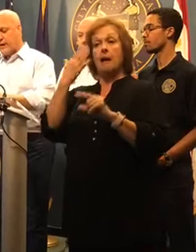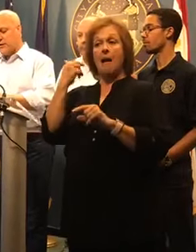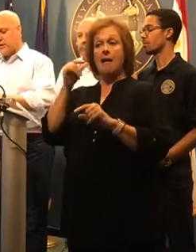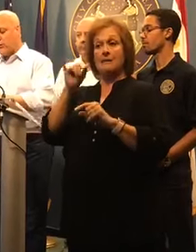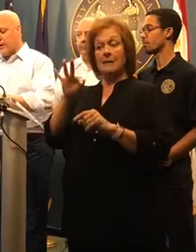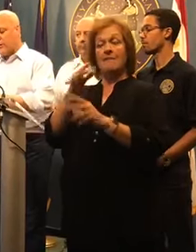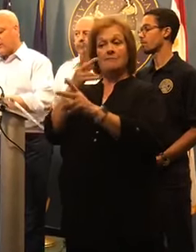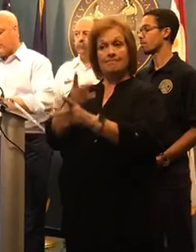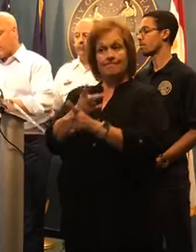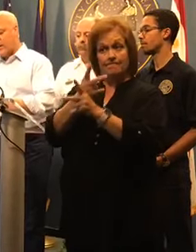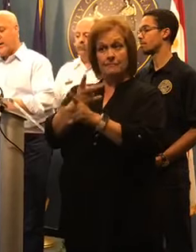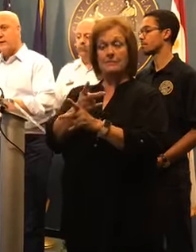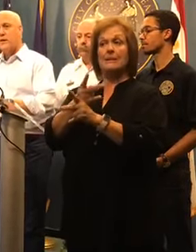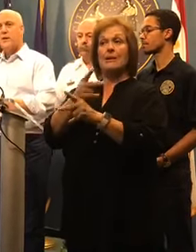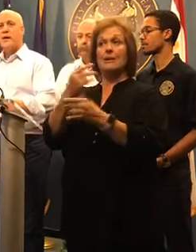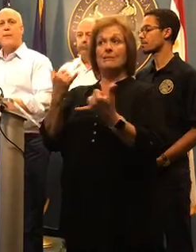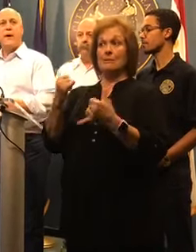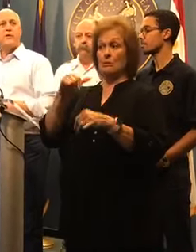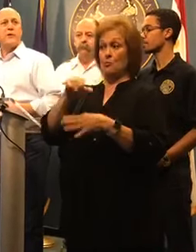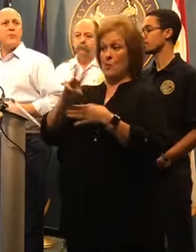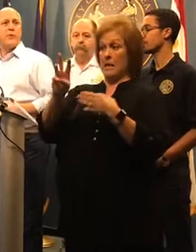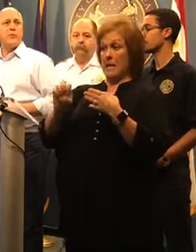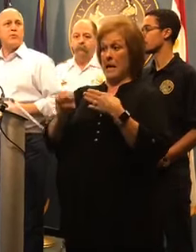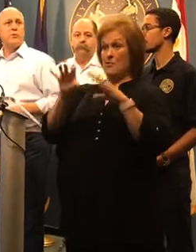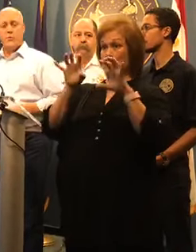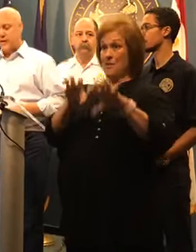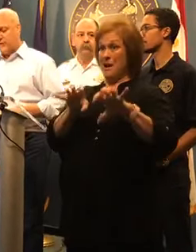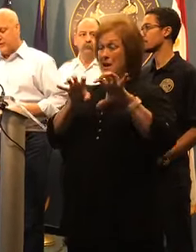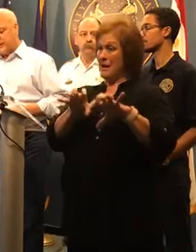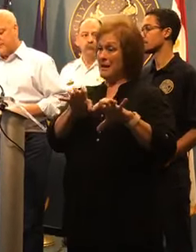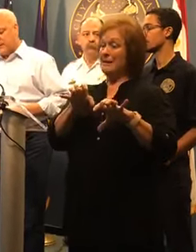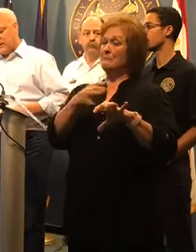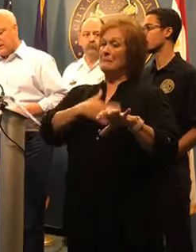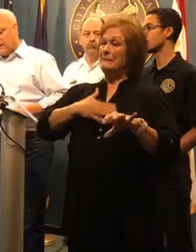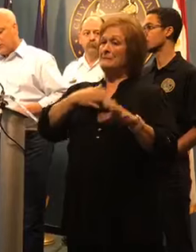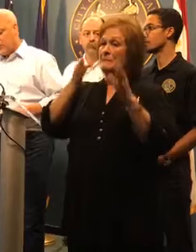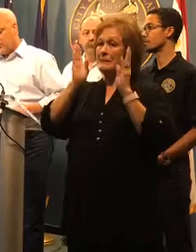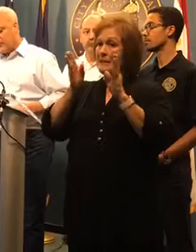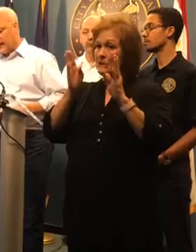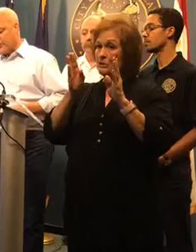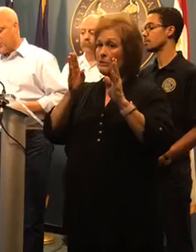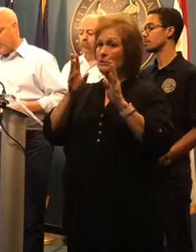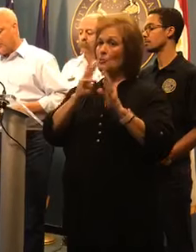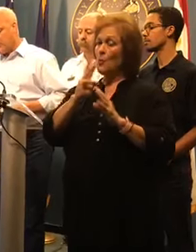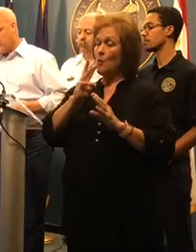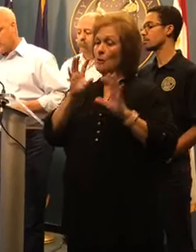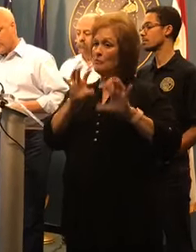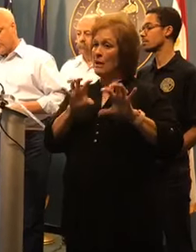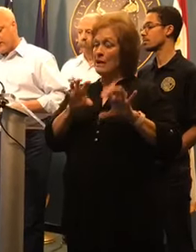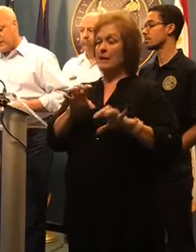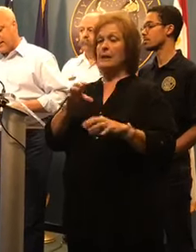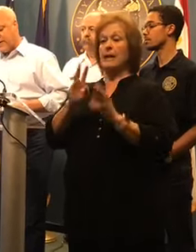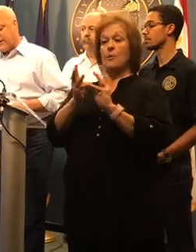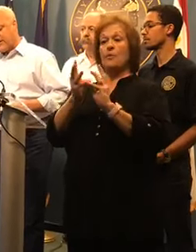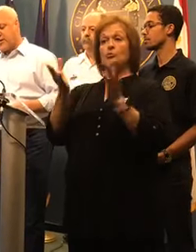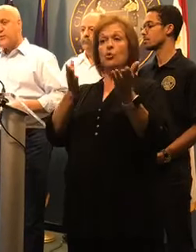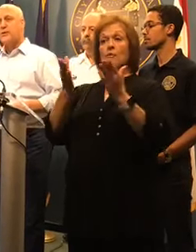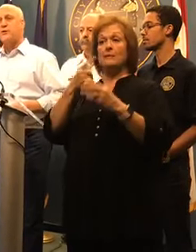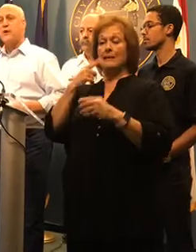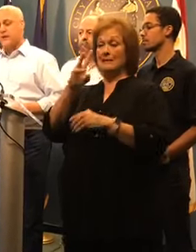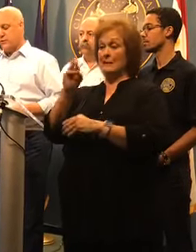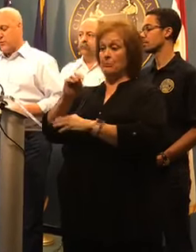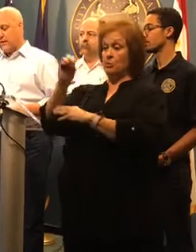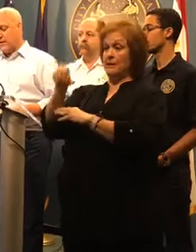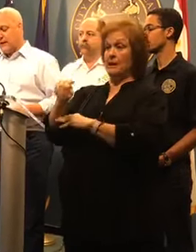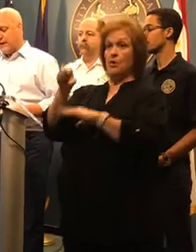of a likelihood of rain throughout the weekend, I'm asking the people to remain vigilant. According to the National Weather Service, we're expected to have a 60